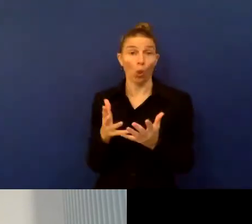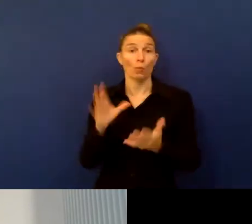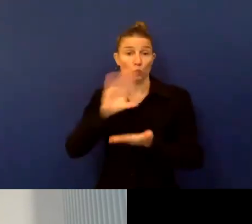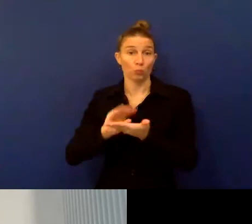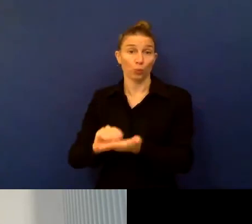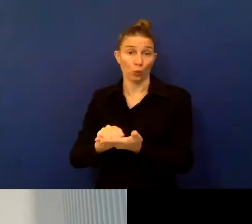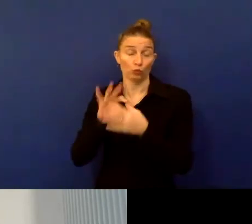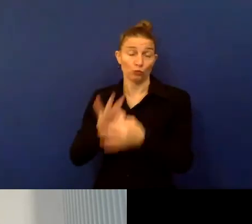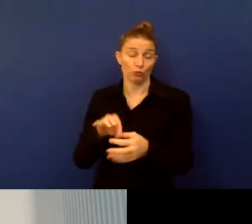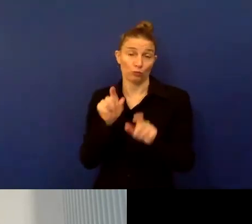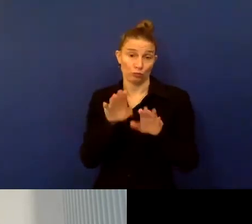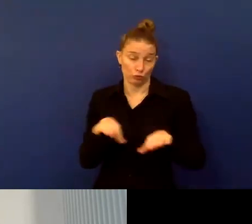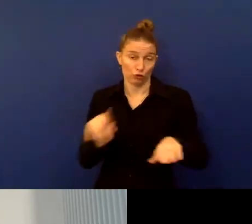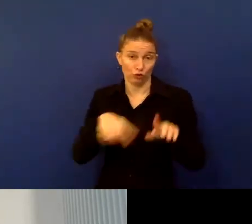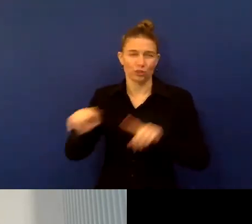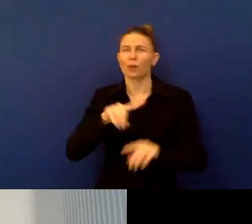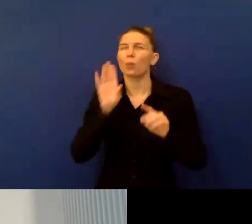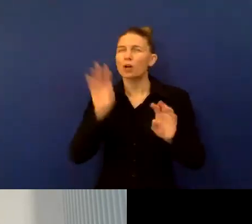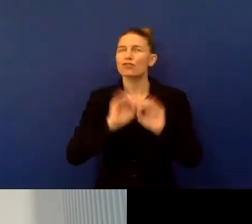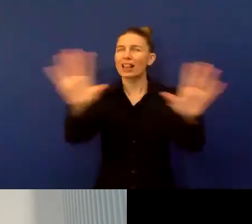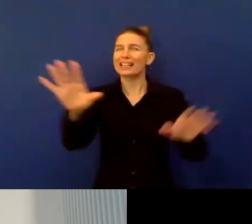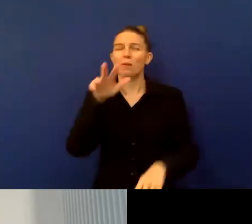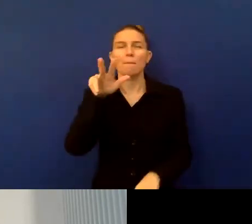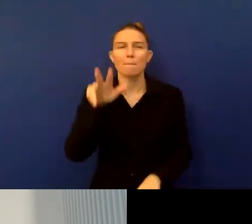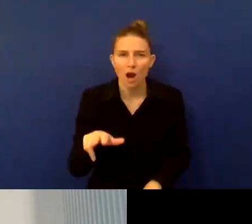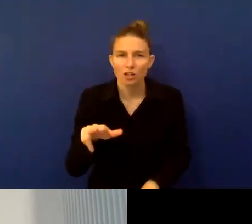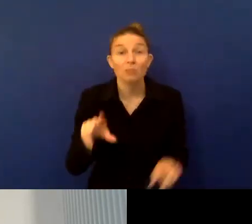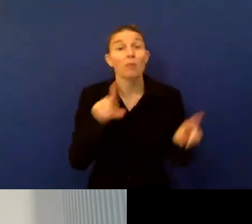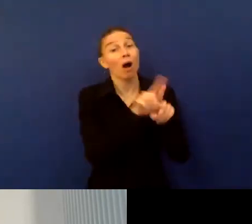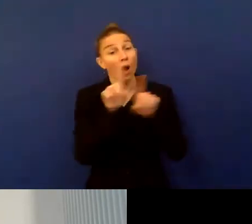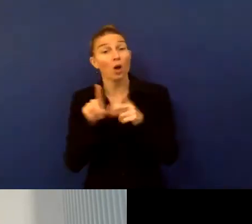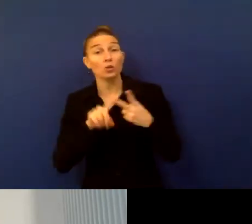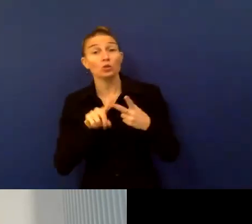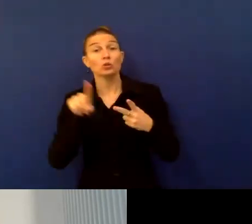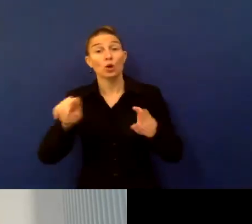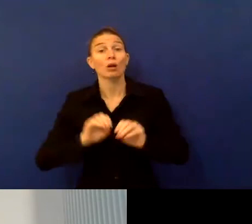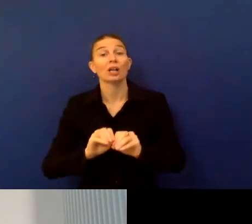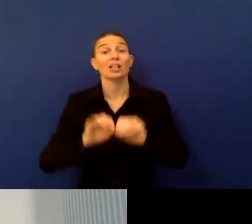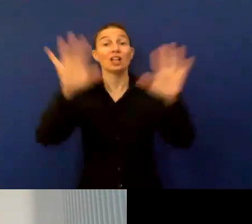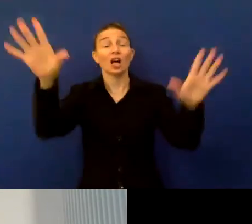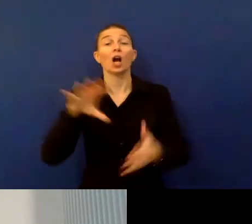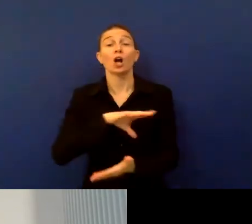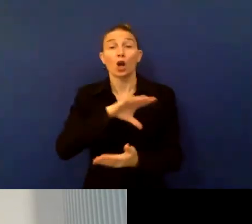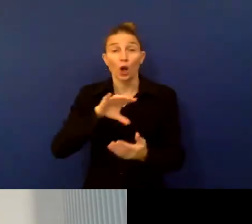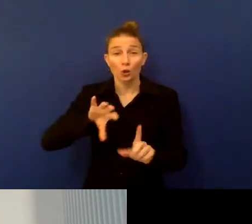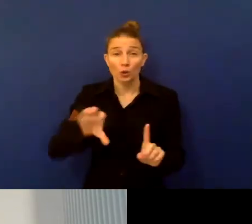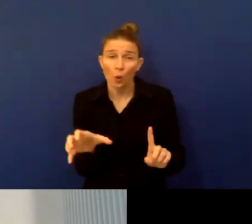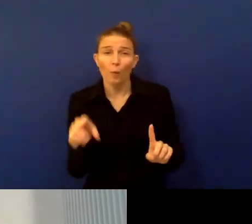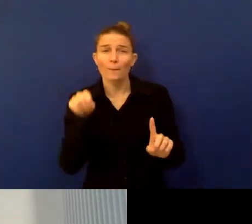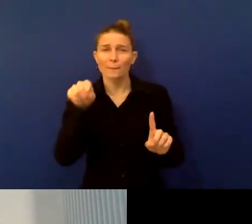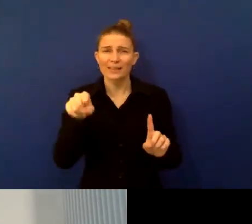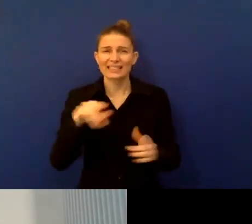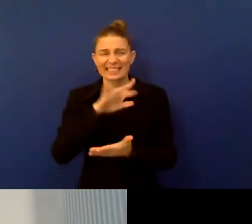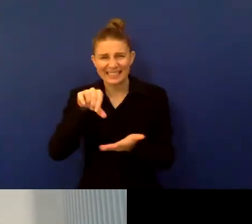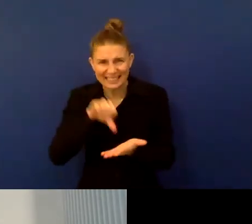that will be released in March. But we are also launching the creation of a global center of excellence on data for